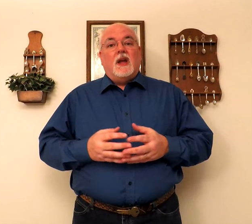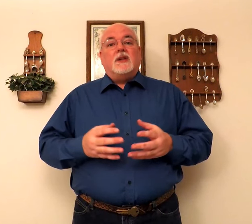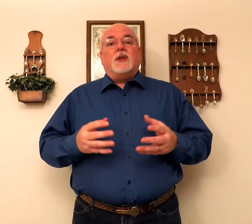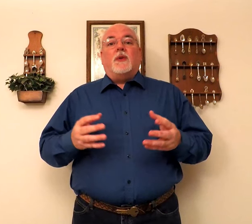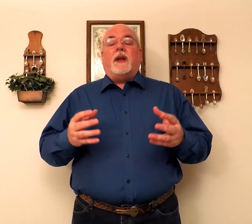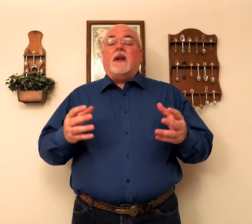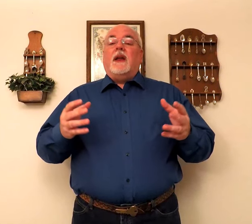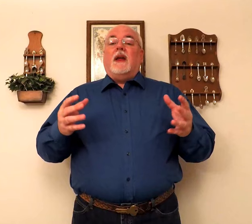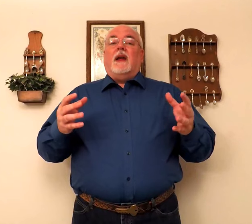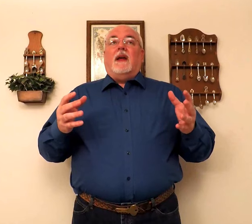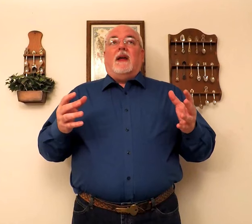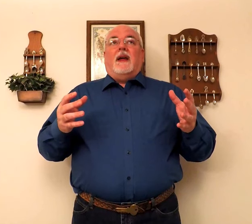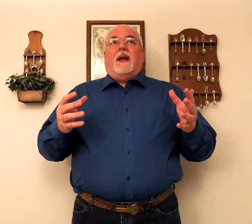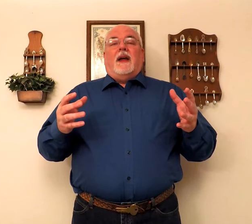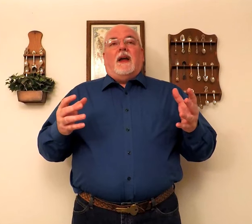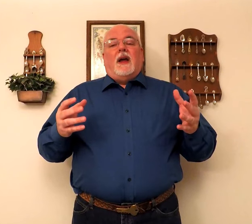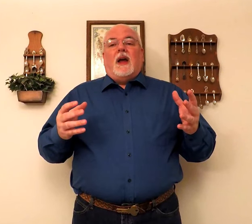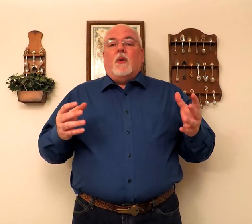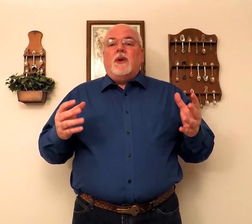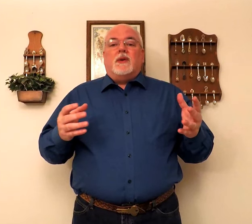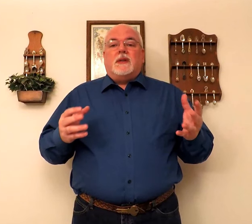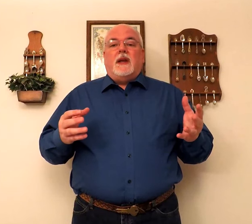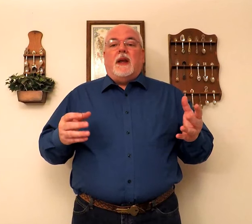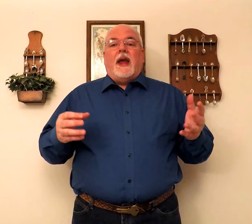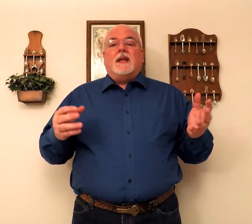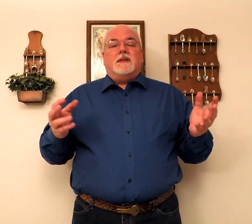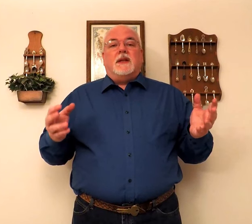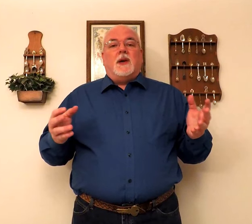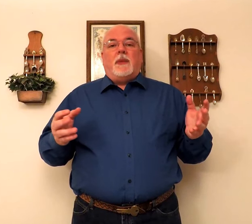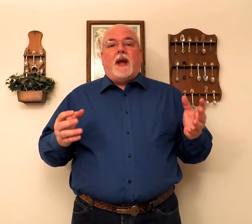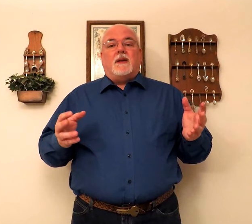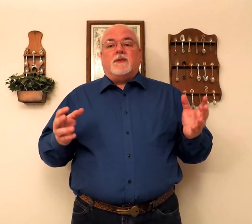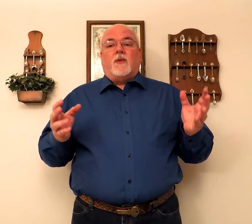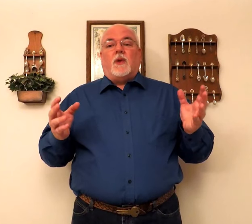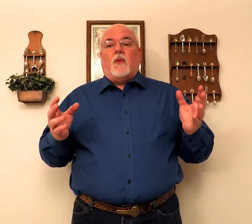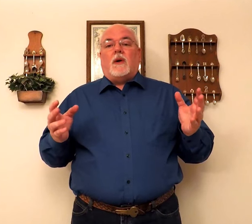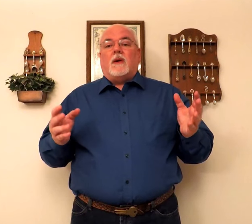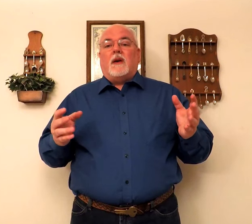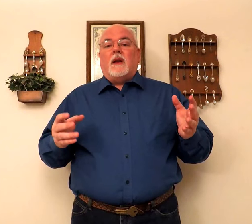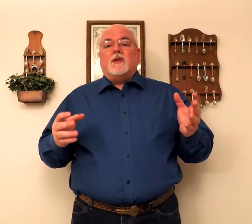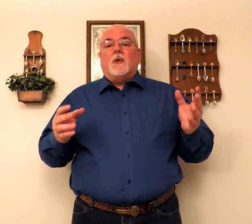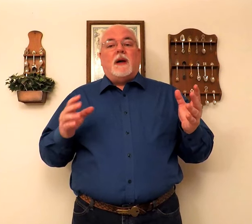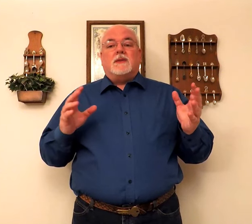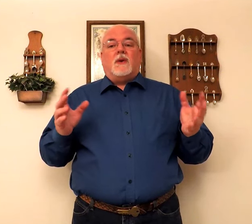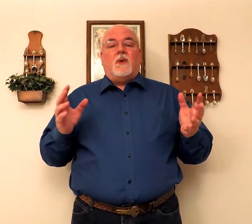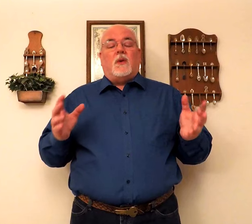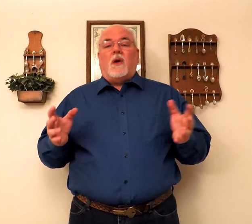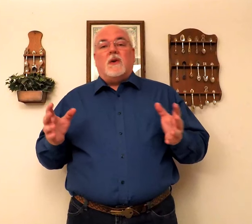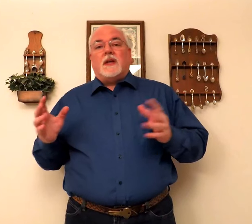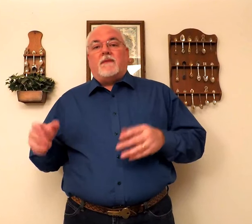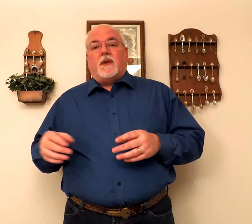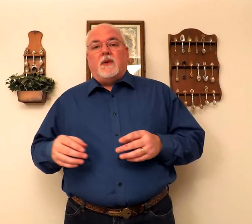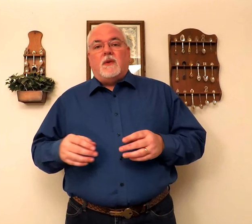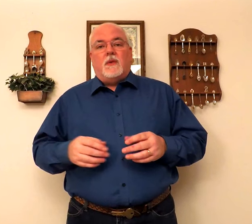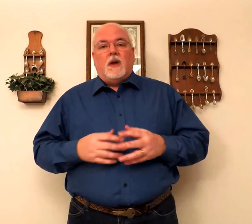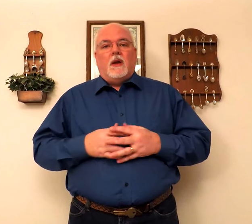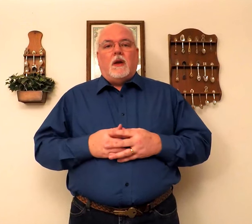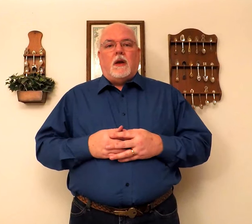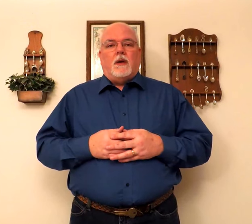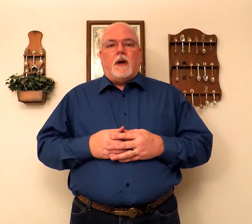So that, when you're singing, as the deer pants for the water, so my soul longs after you, you're